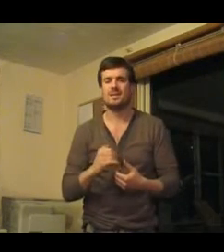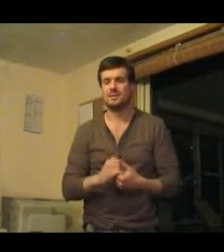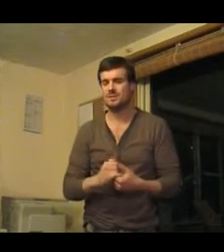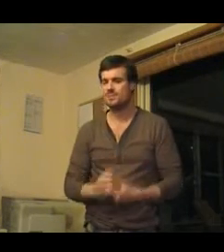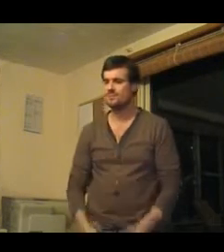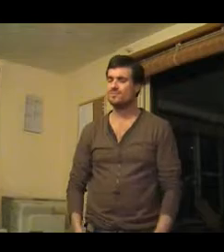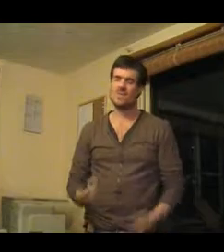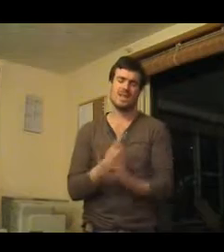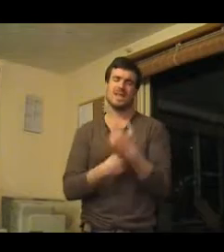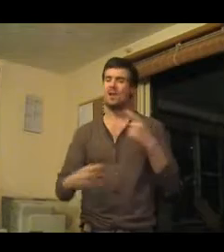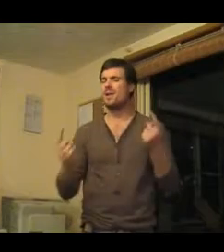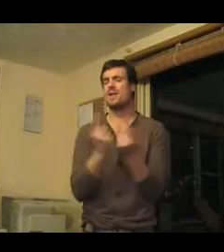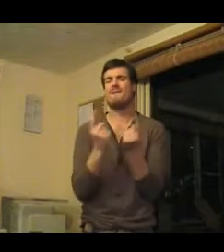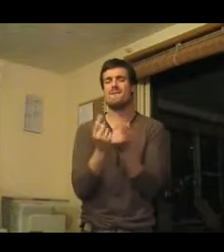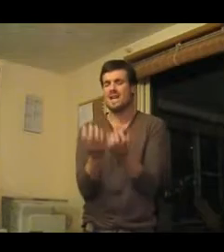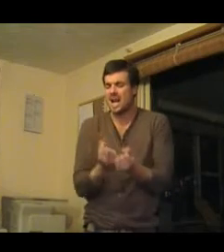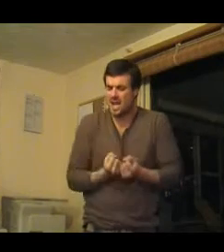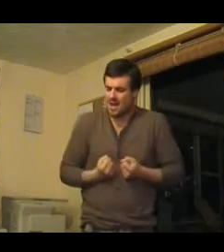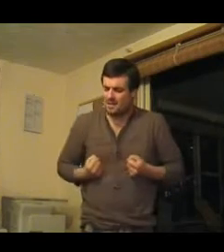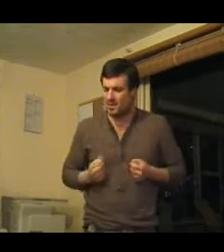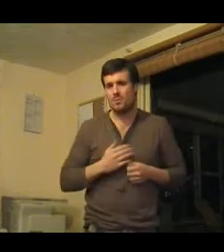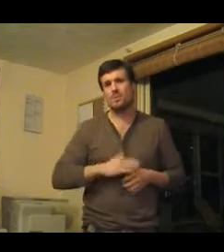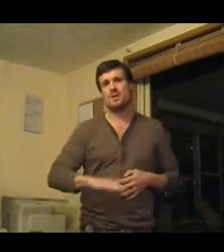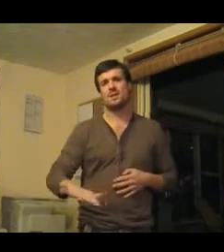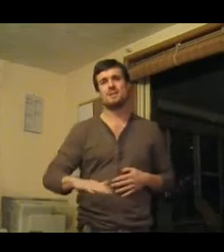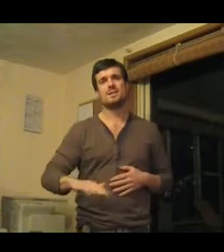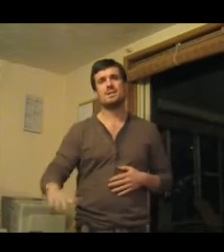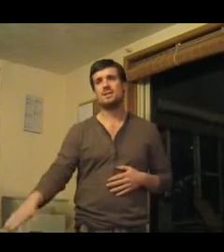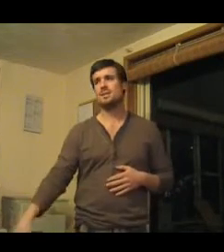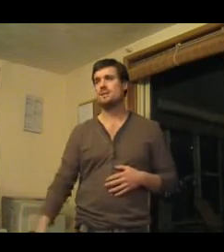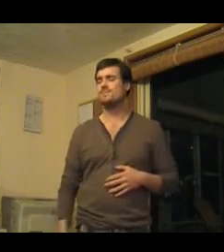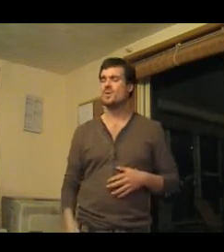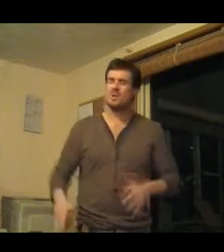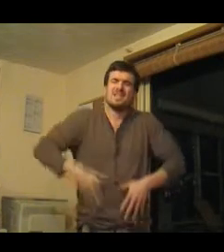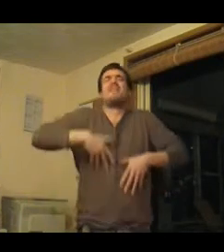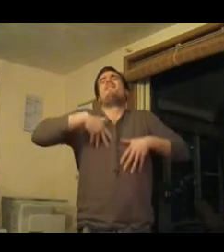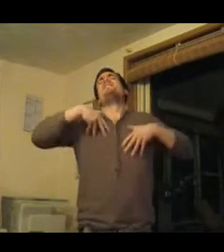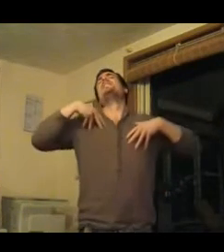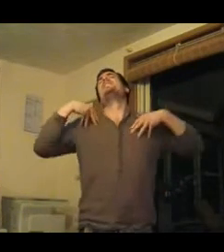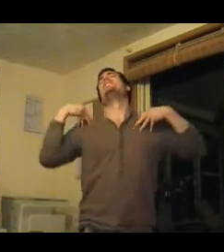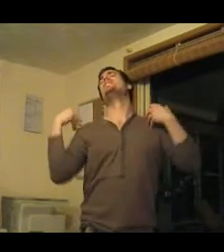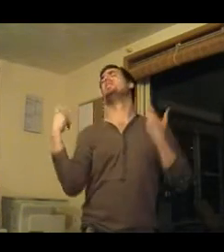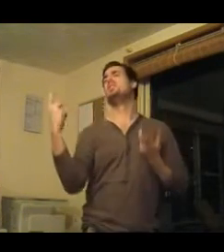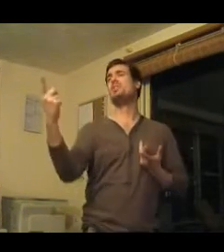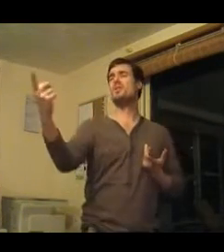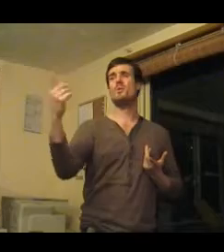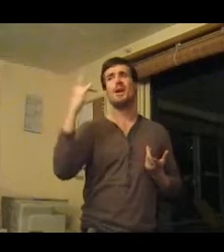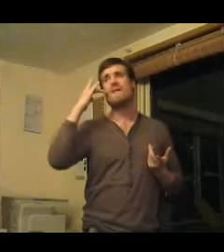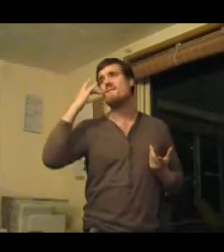The Only Thing I Ever Wanted Was The Feeling That You Ain't